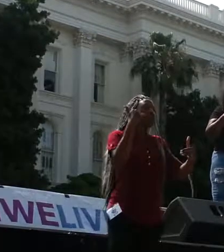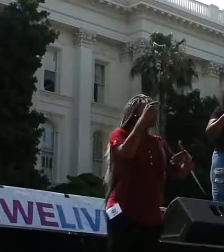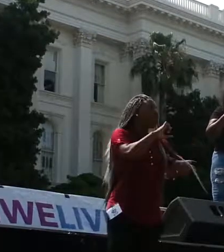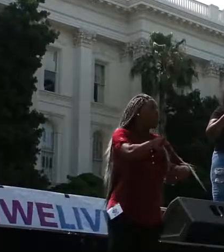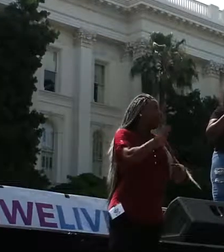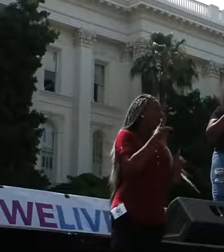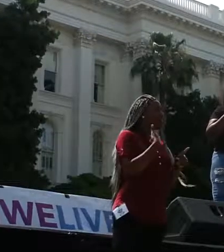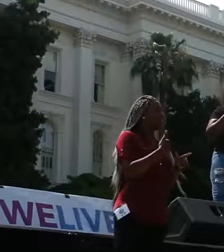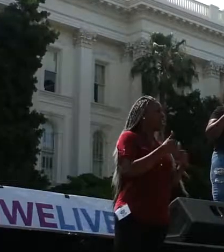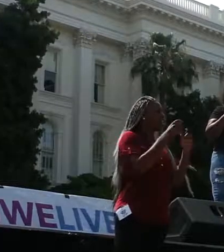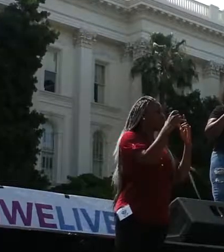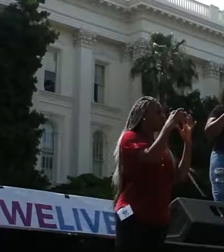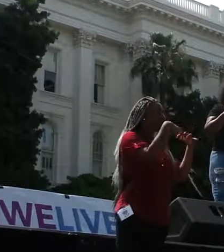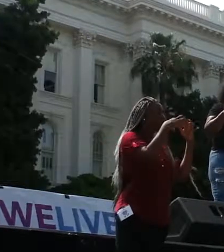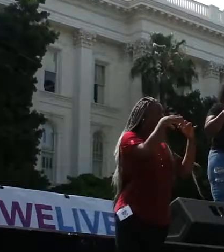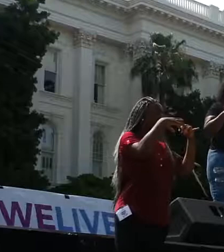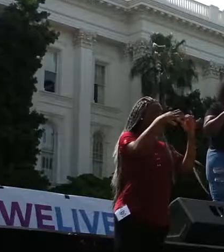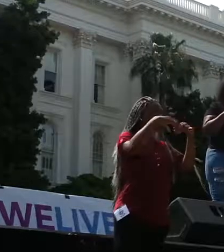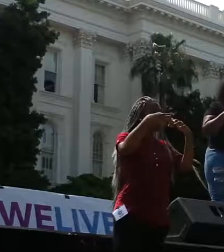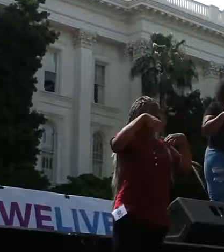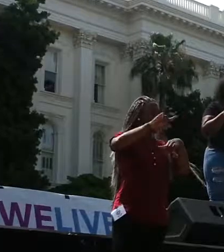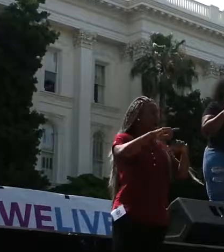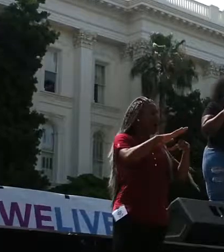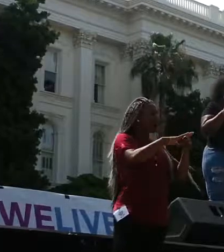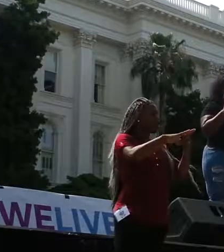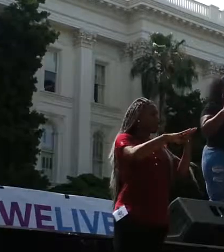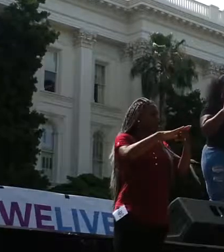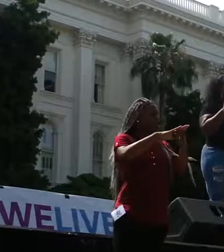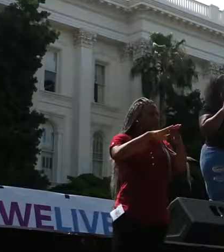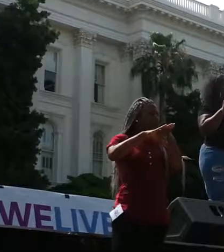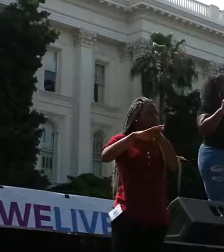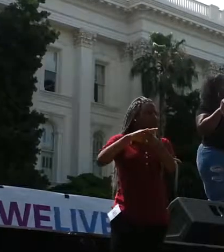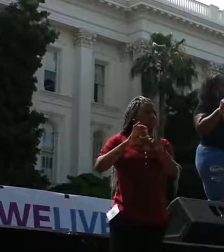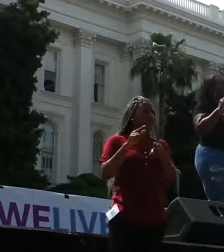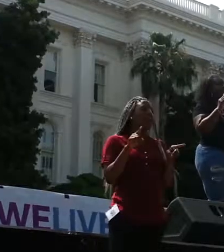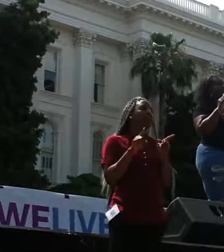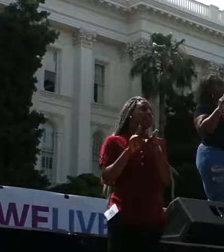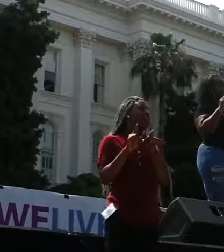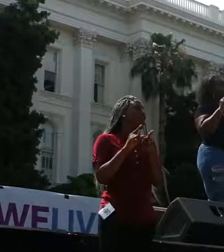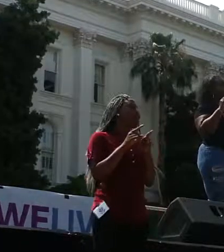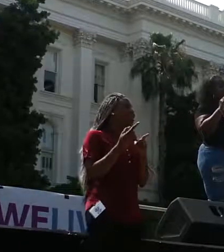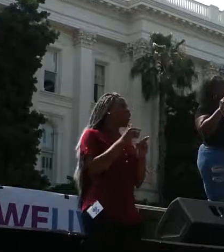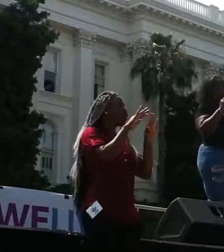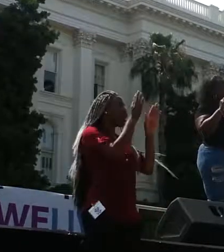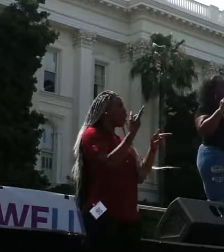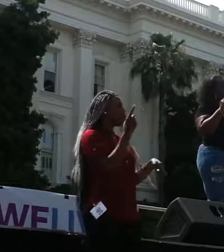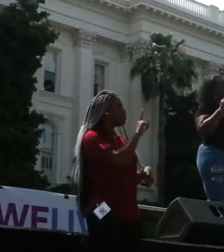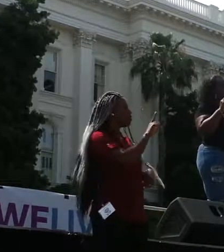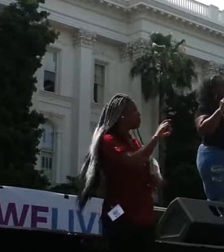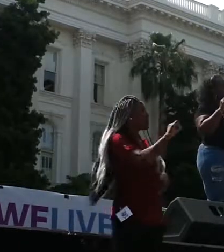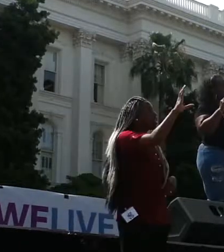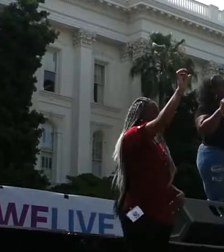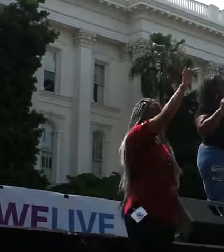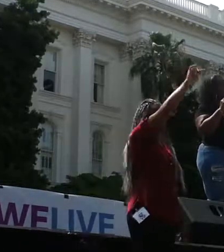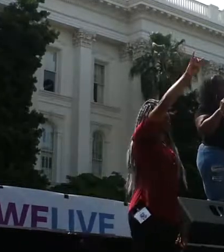disenfranchisement. And yes, we do house calls. You better ask Scott Jones.